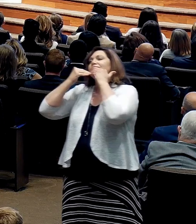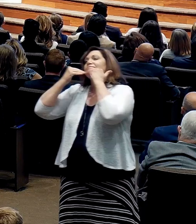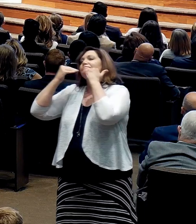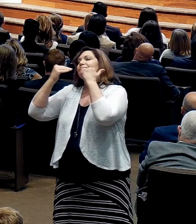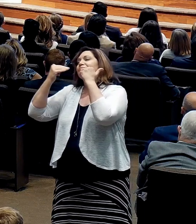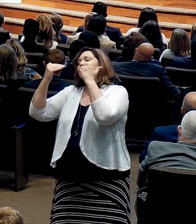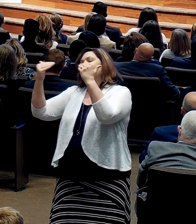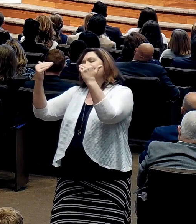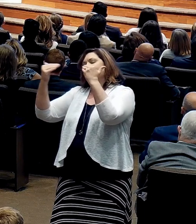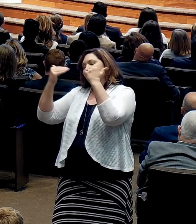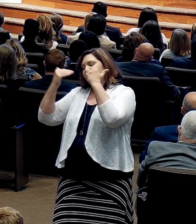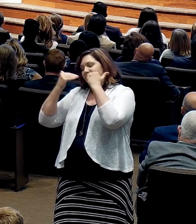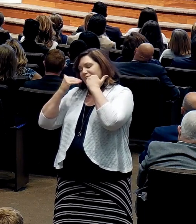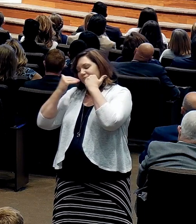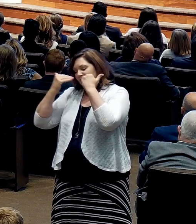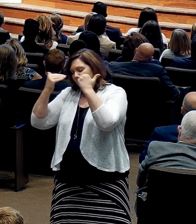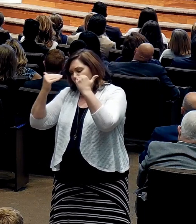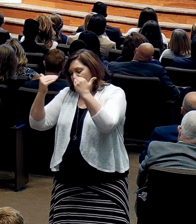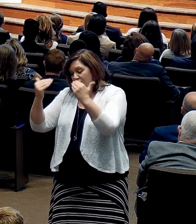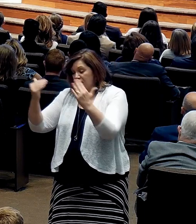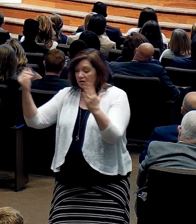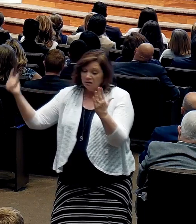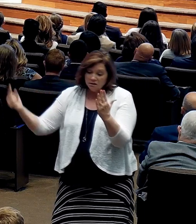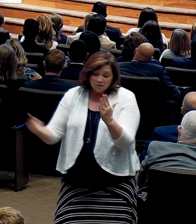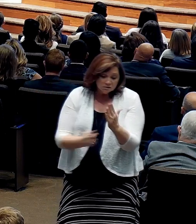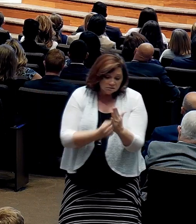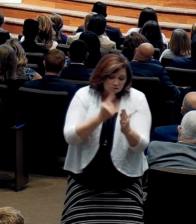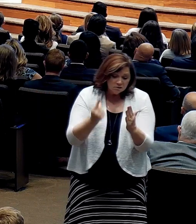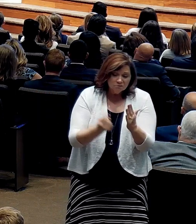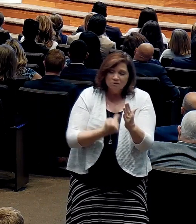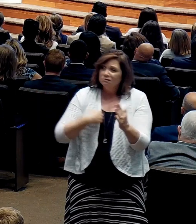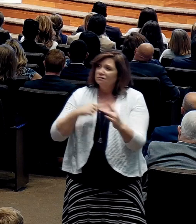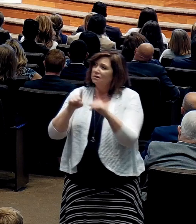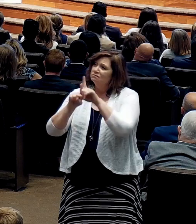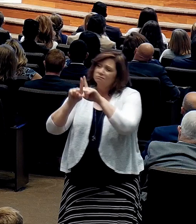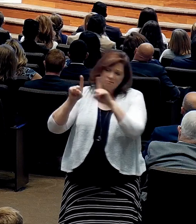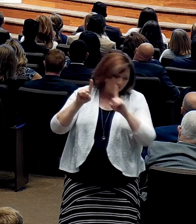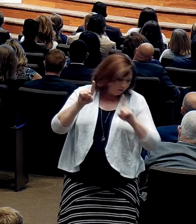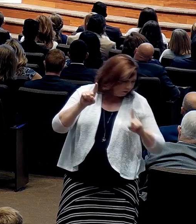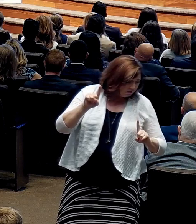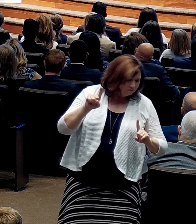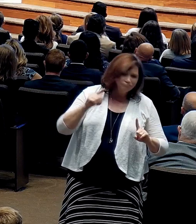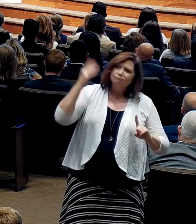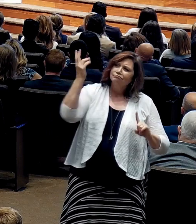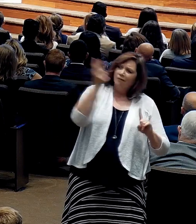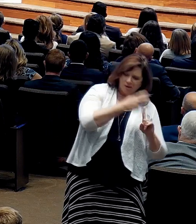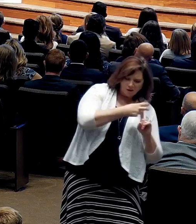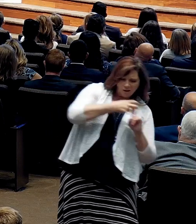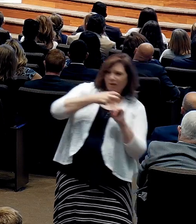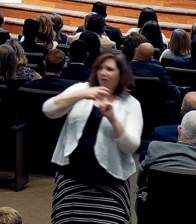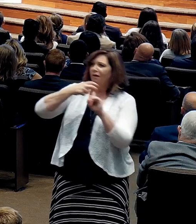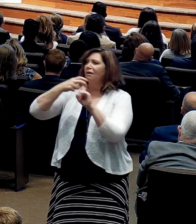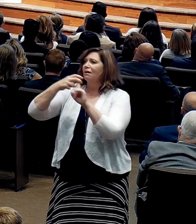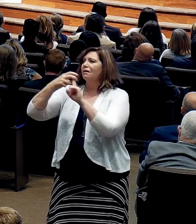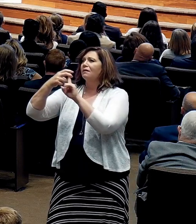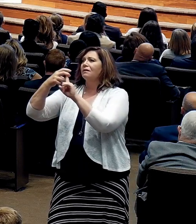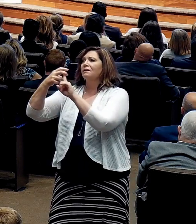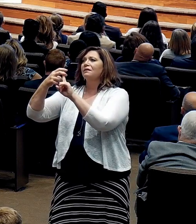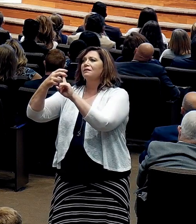astray, my debt your blood has paid, thank